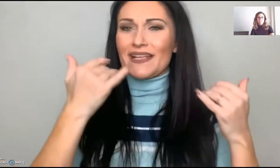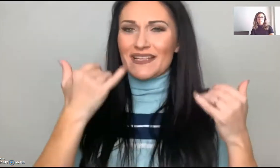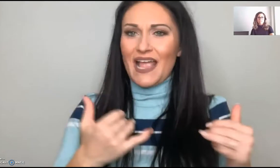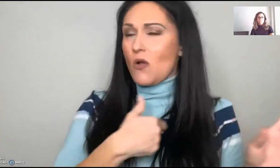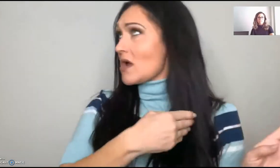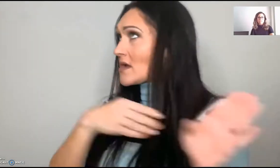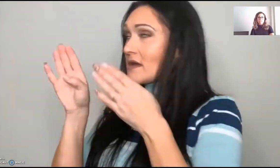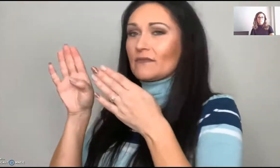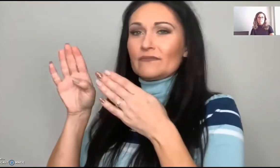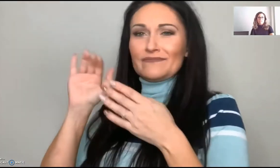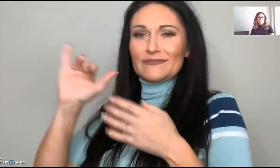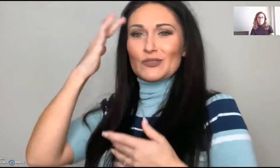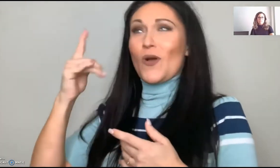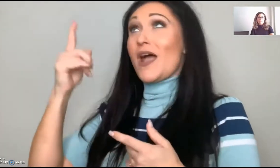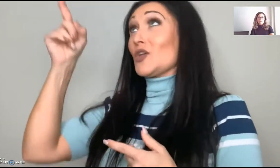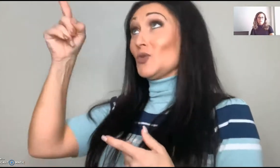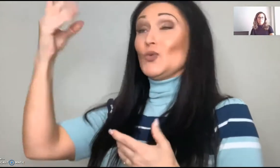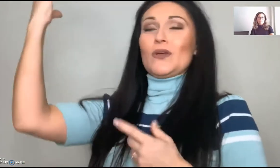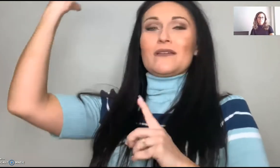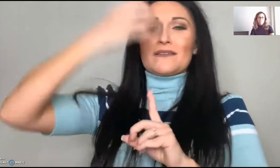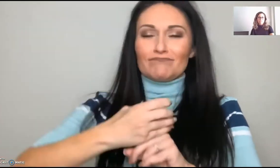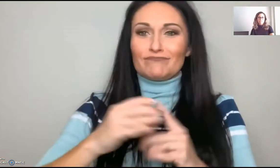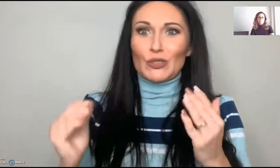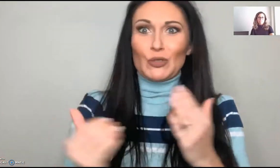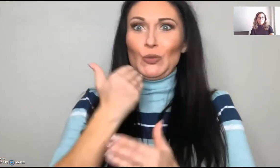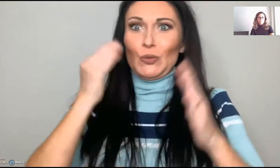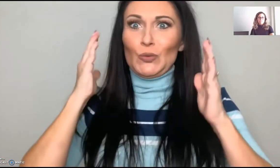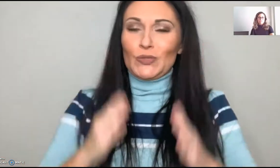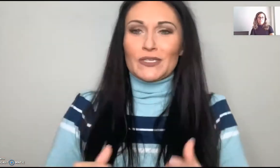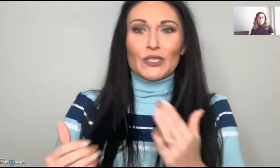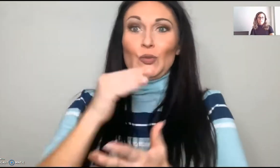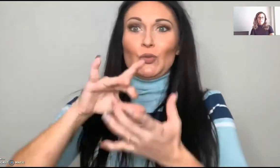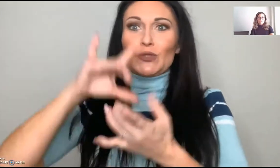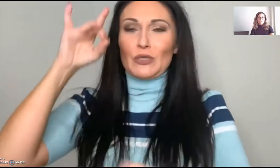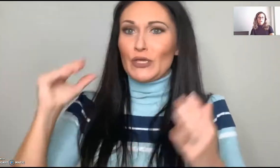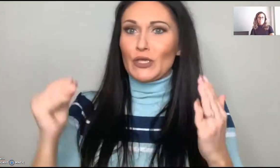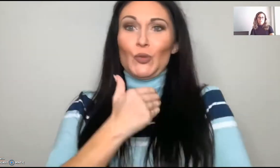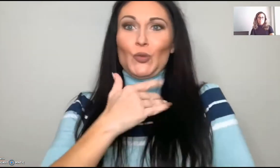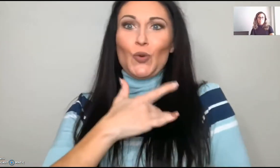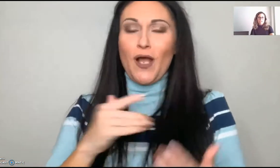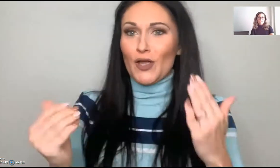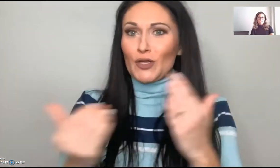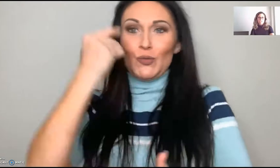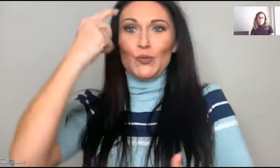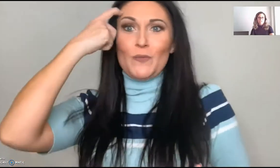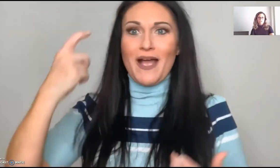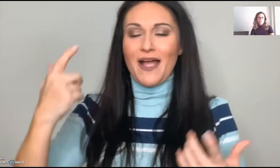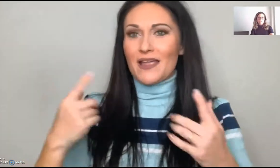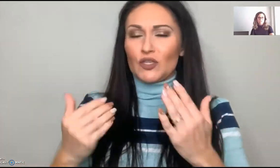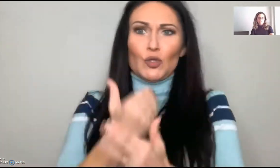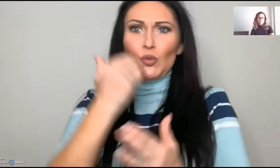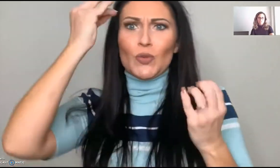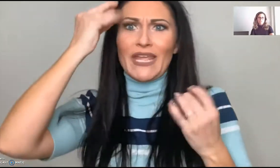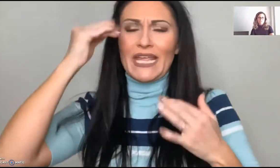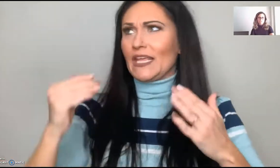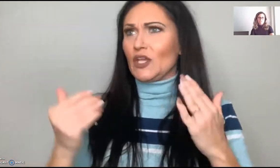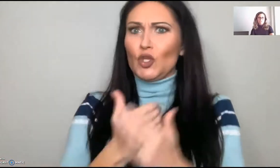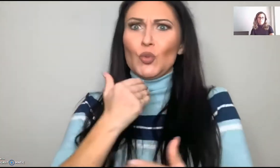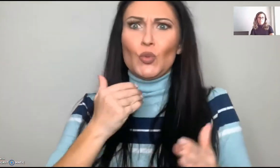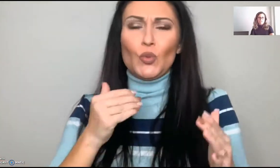and if you keep approving it, it's not going to help. You have to ask God to give you a new spirit, a